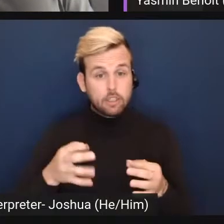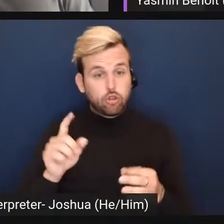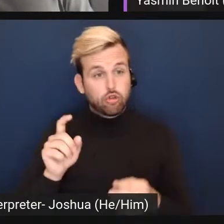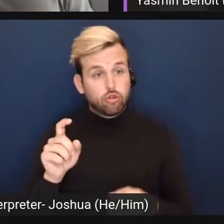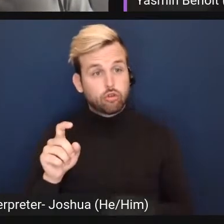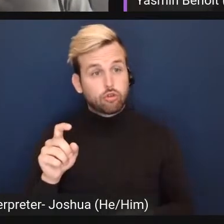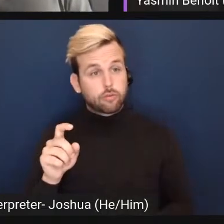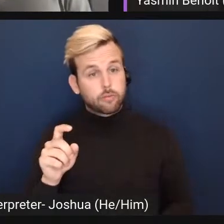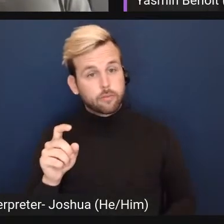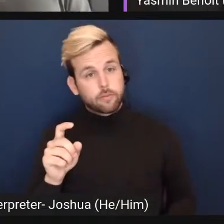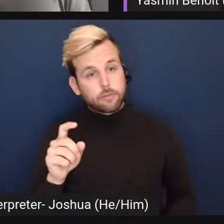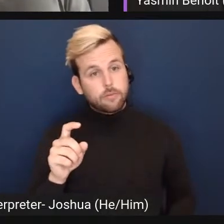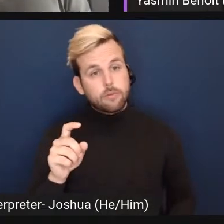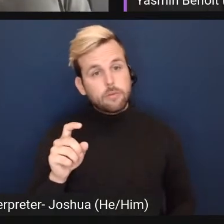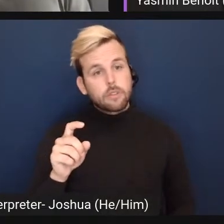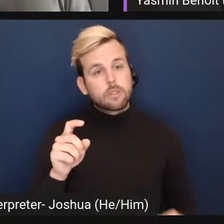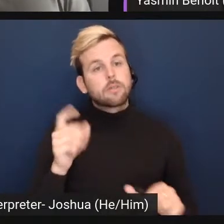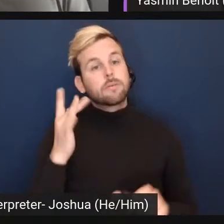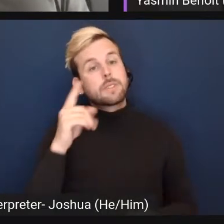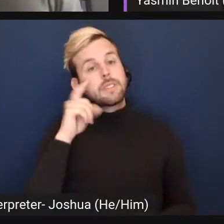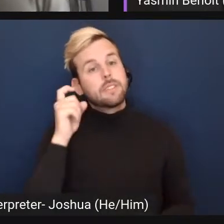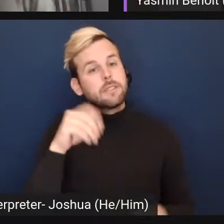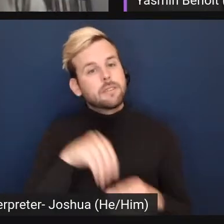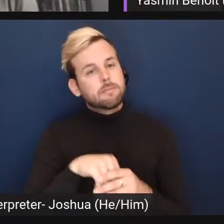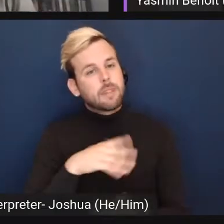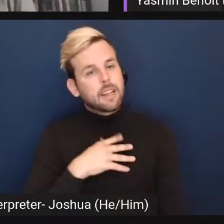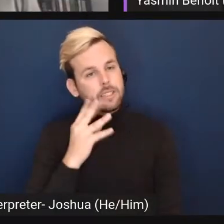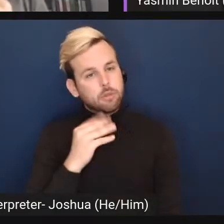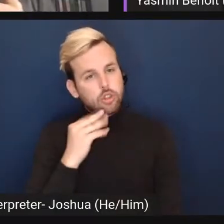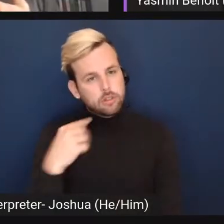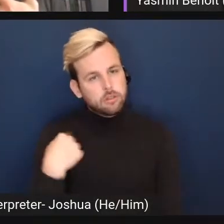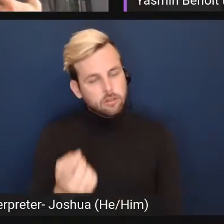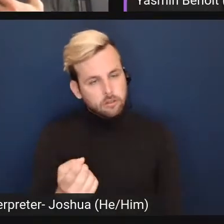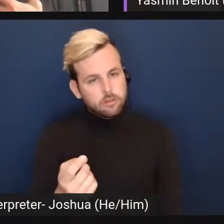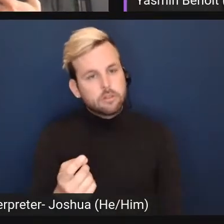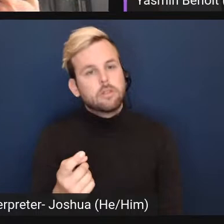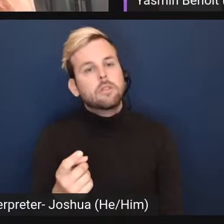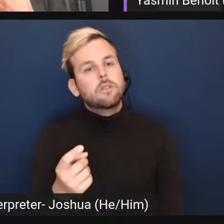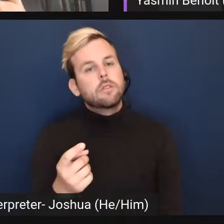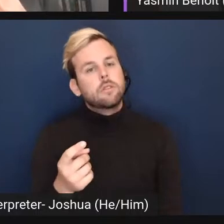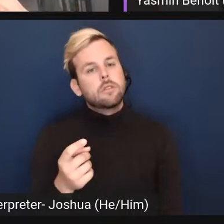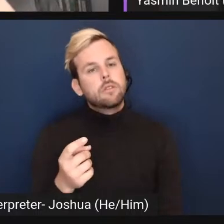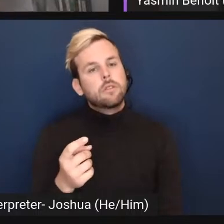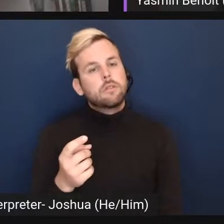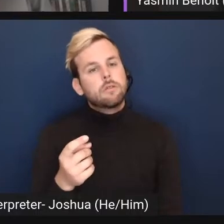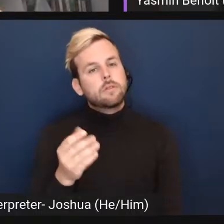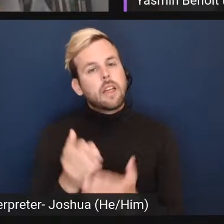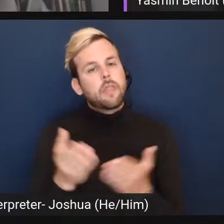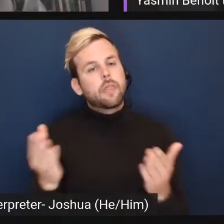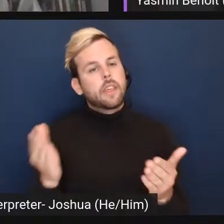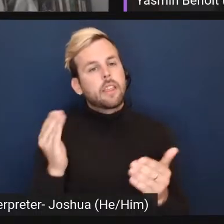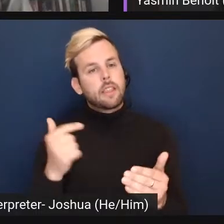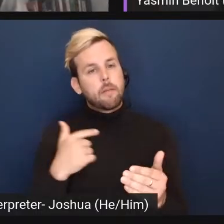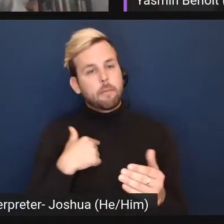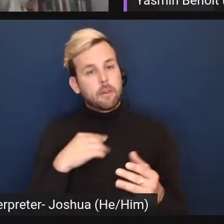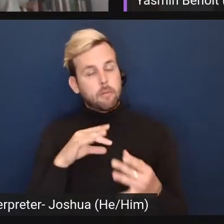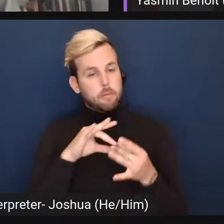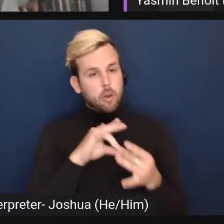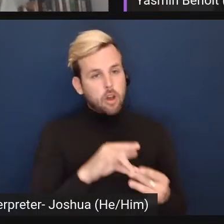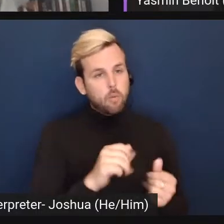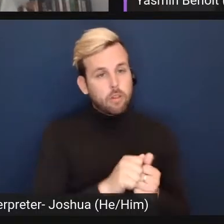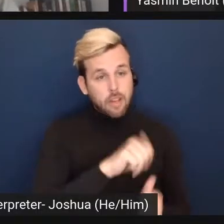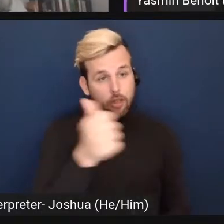Um, because in my experience, like the, the thing that bonds me to other